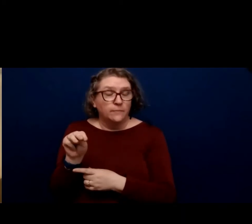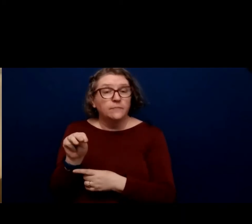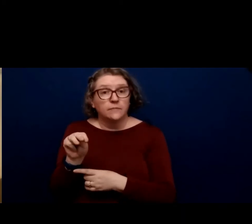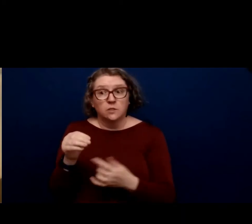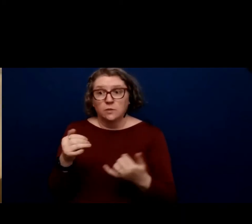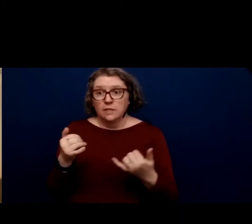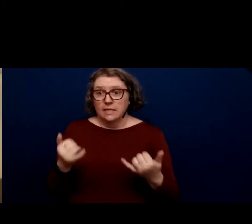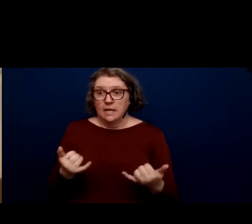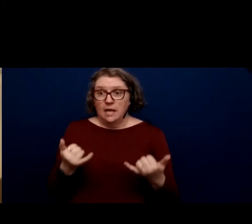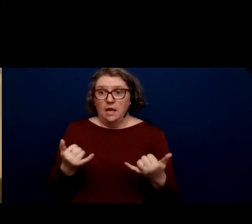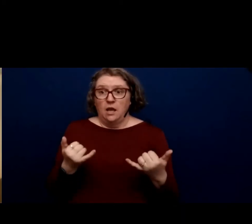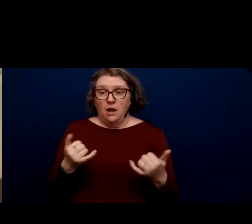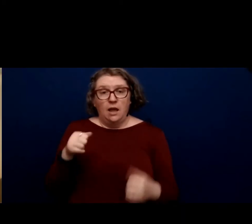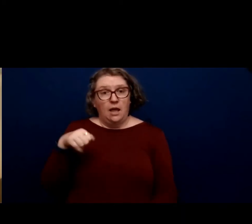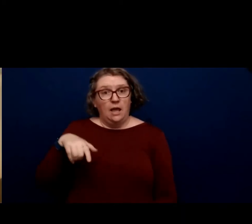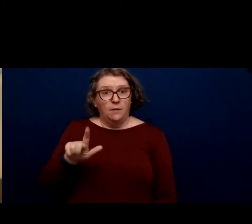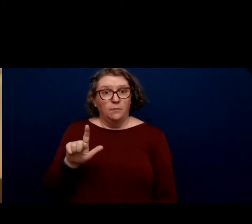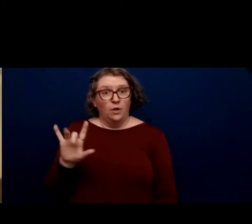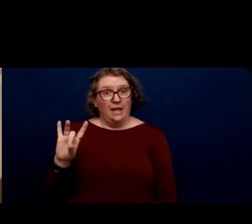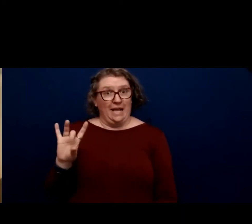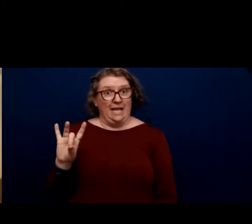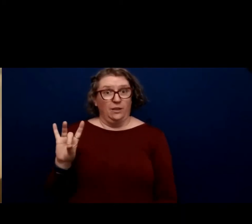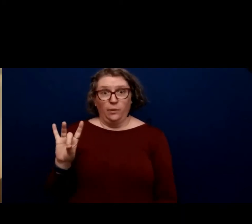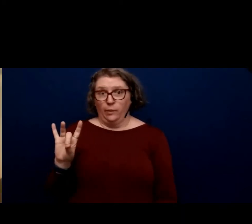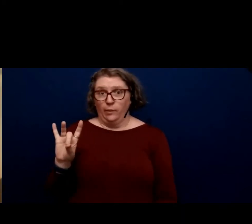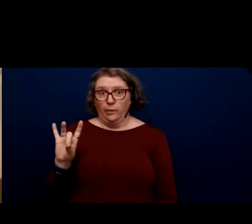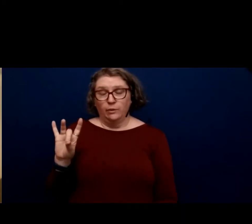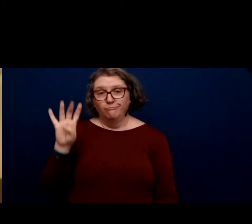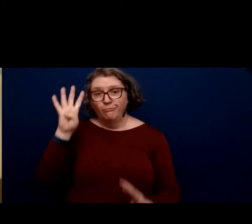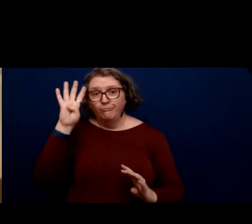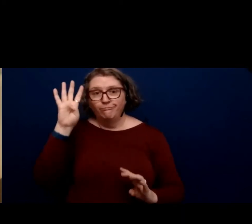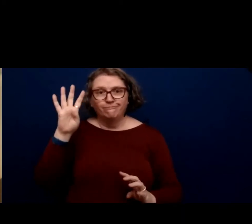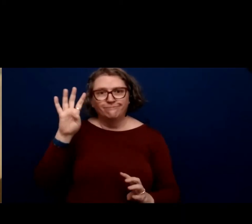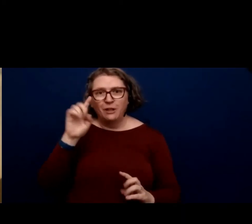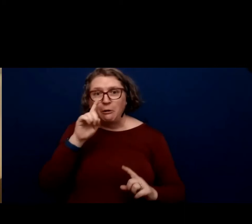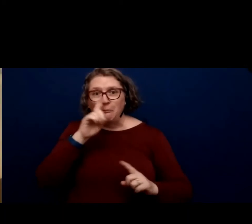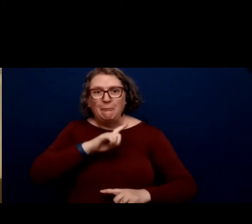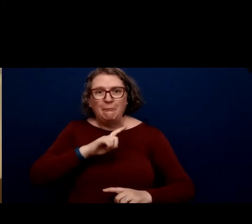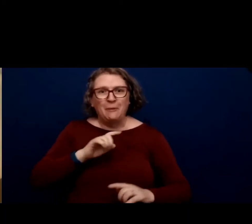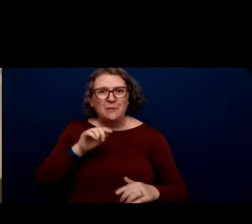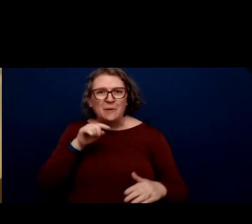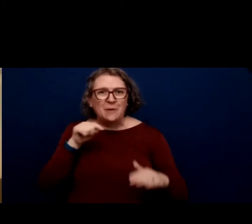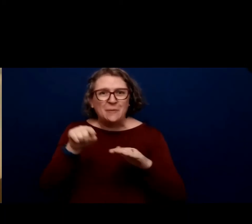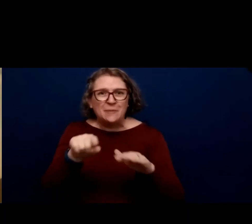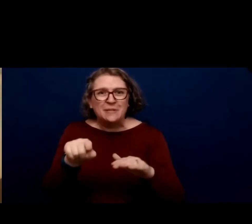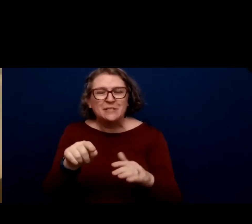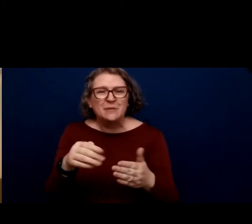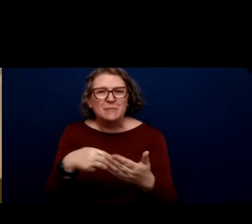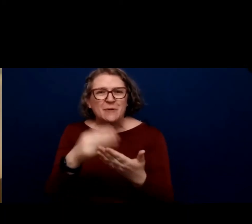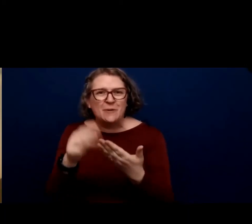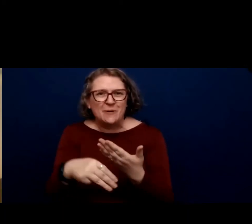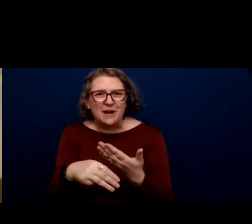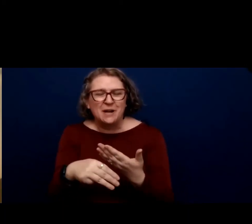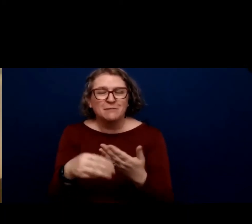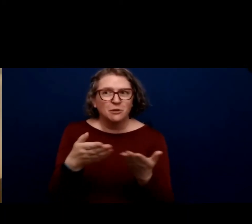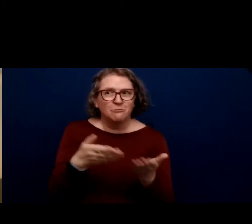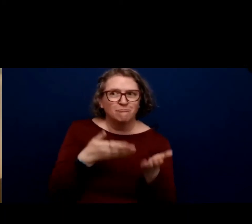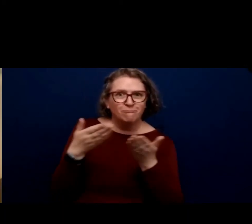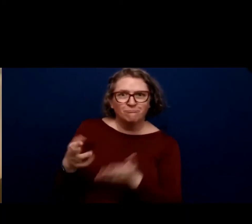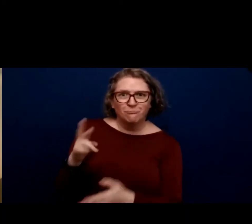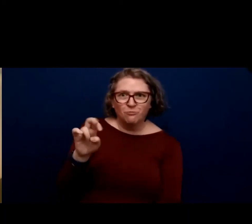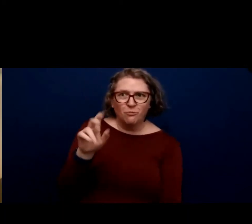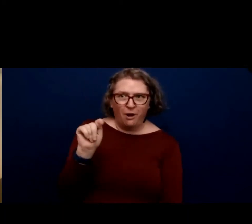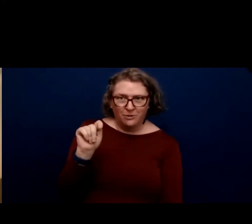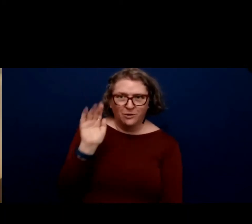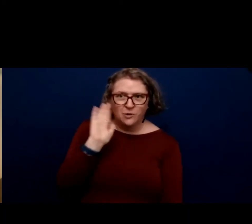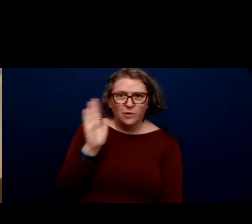the April 8th and we're coming to the virtual platform and I'm going to turn that over to Robert who's going to give us